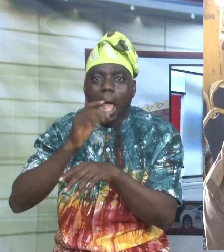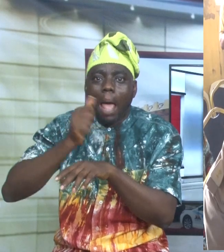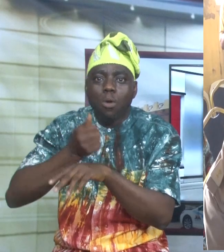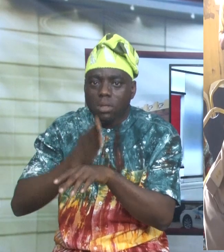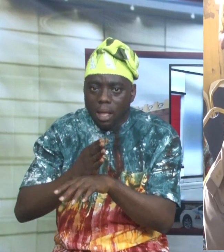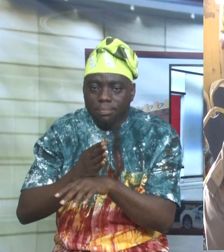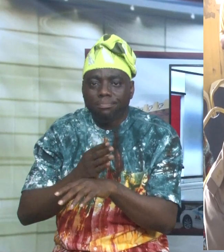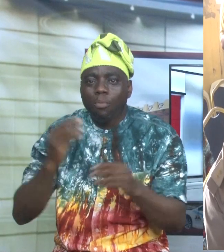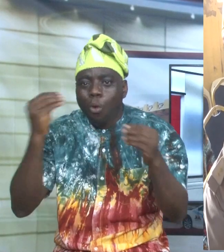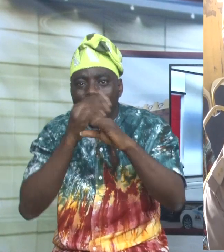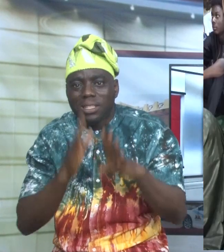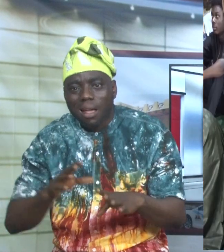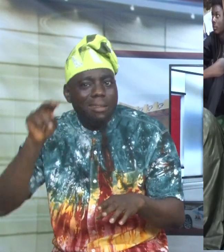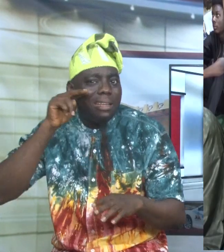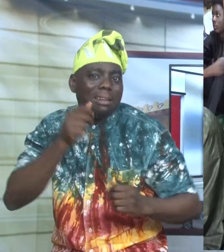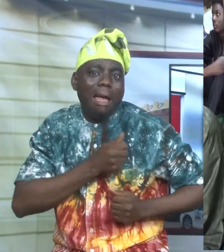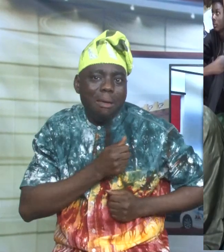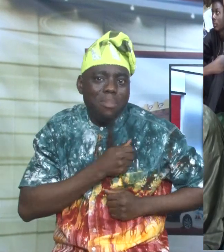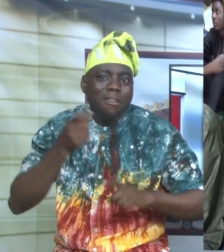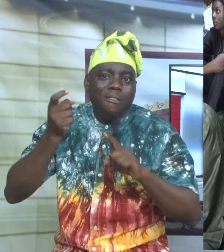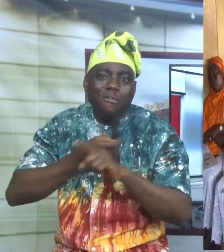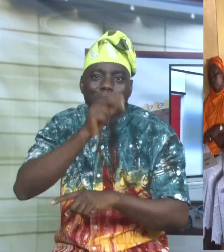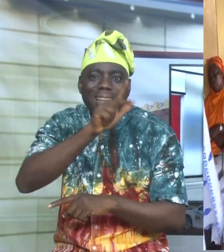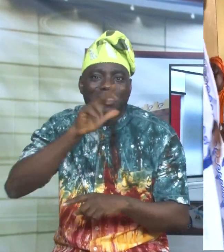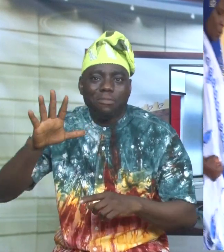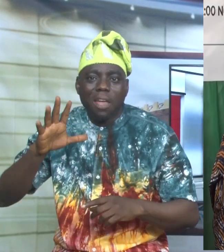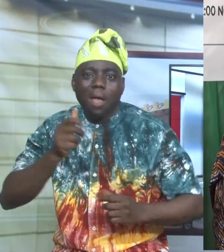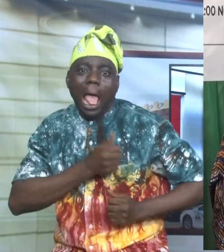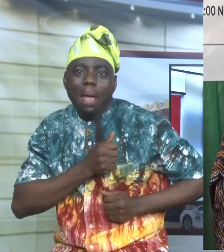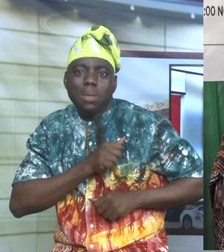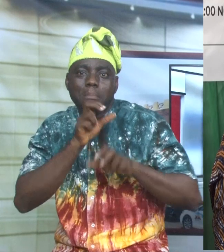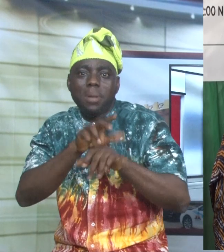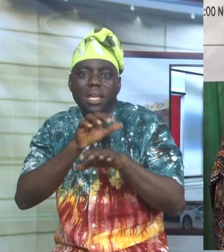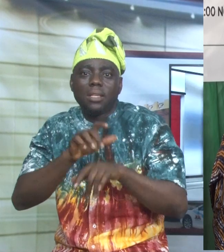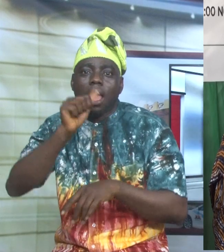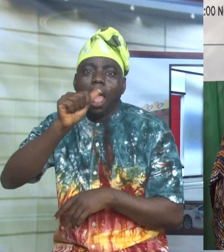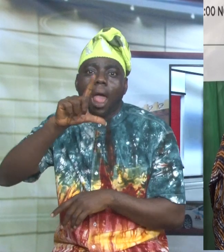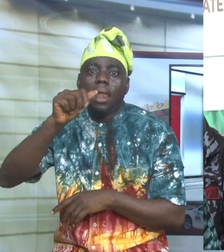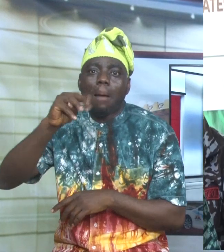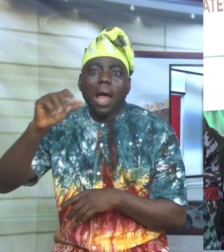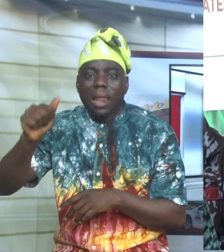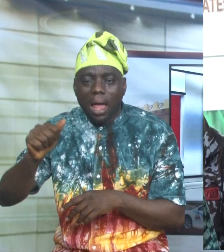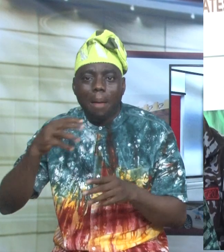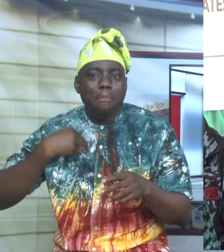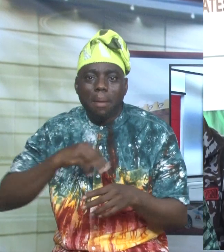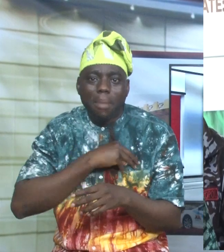and men of the Nigerian Army from the 35 Artillery Brigade Alamala Abe Okuta and members of the Nigerian Legion